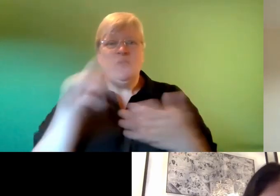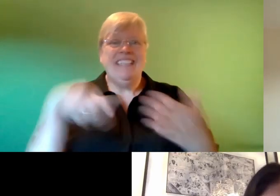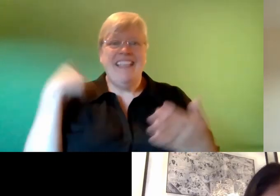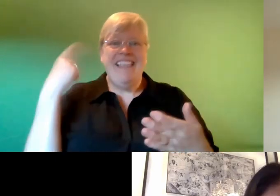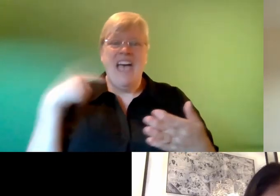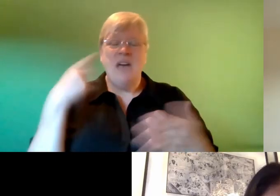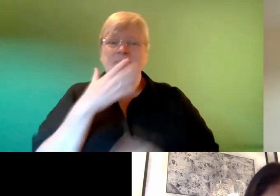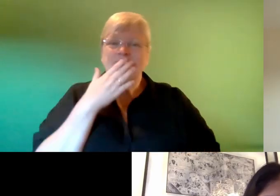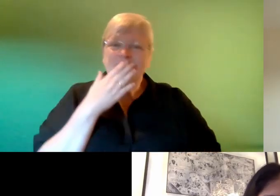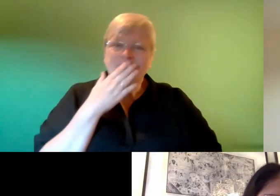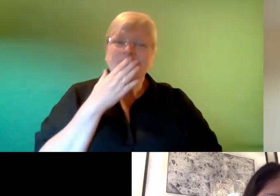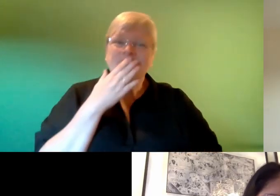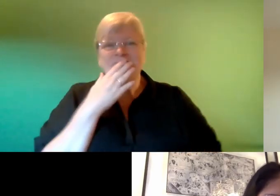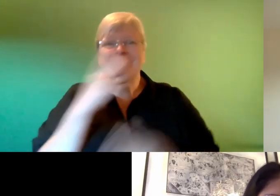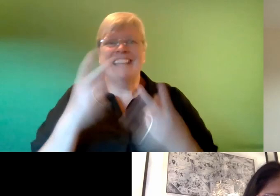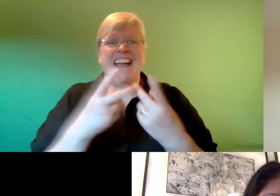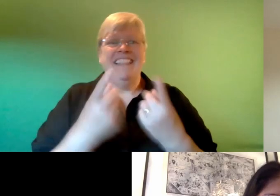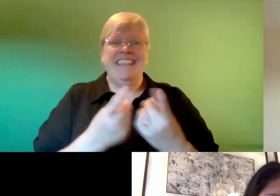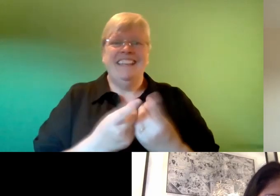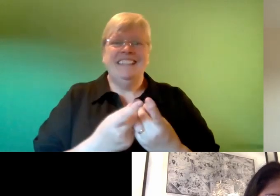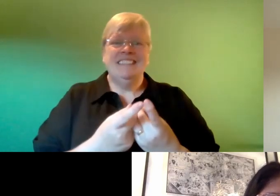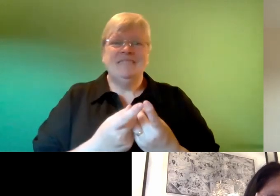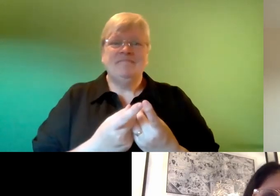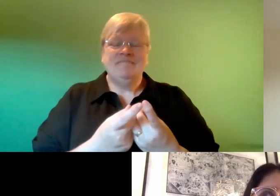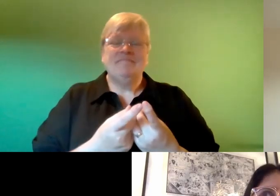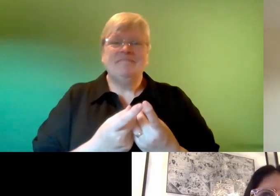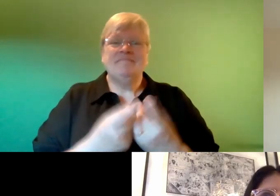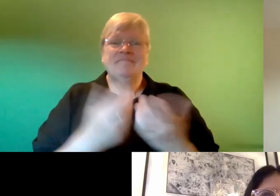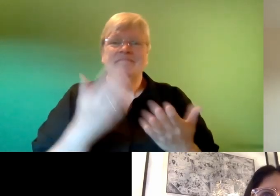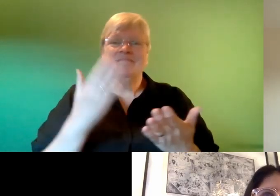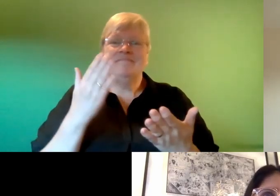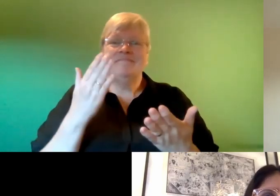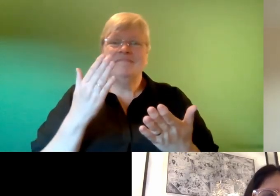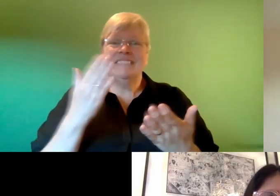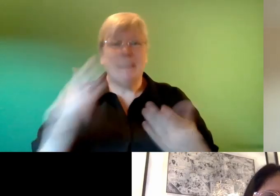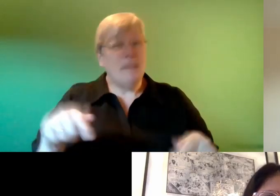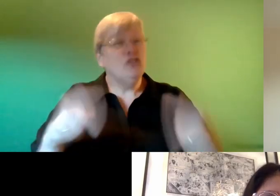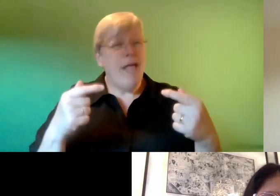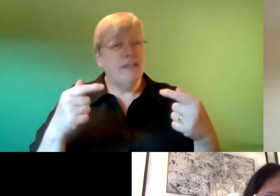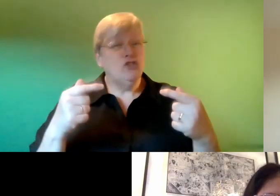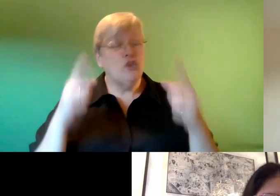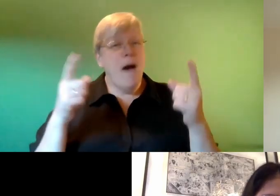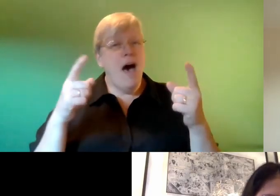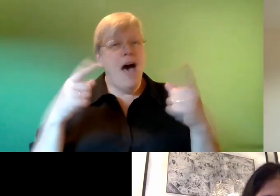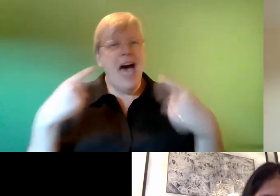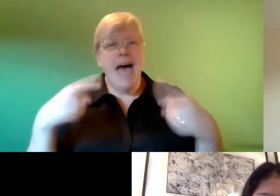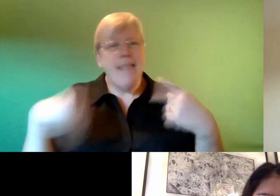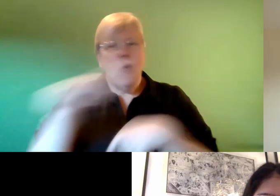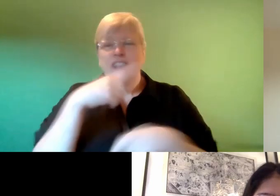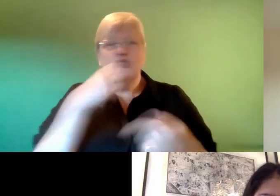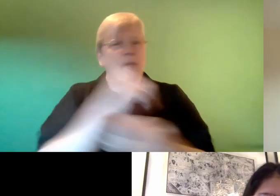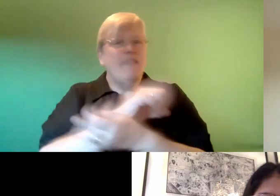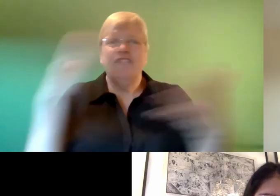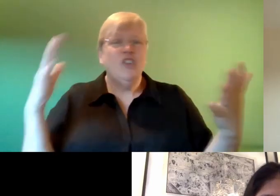um another issue so yeah it was i think that was challenging but also allowing yourself to be completely free and not stick to